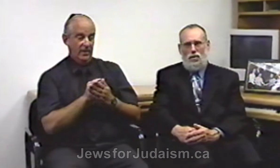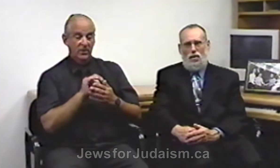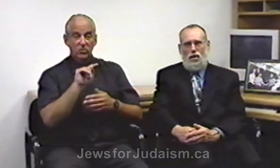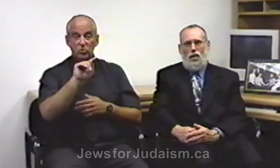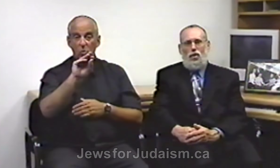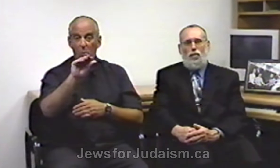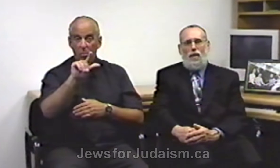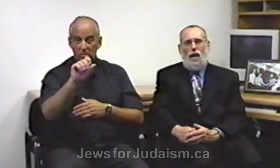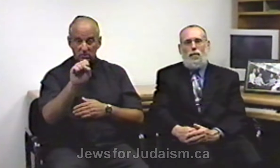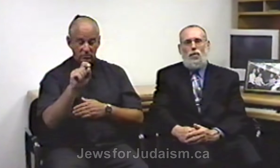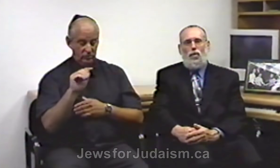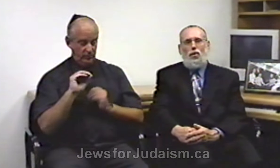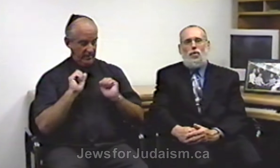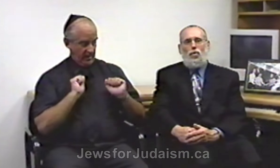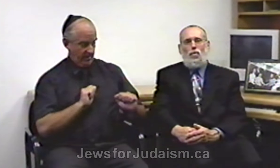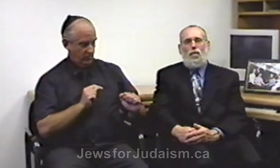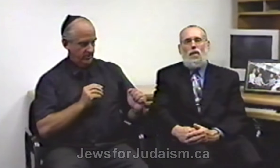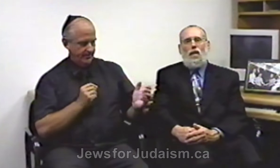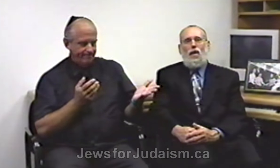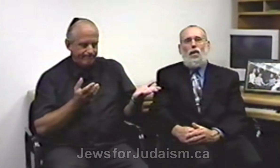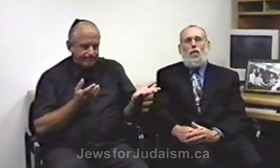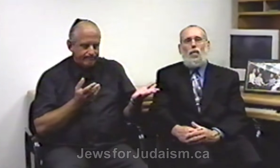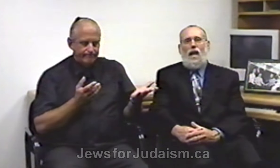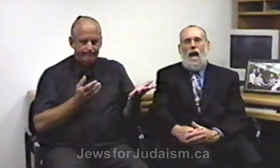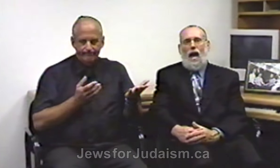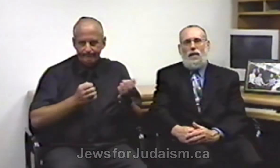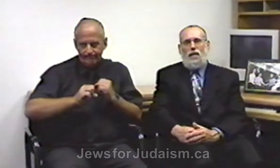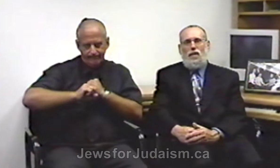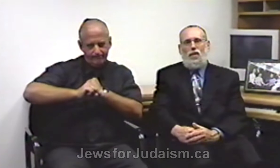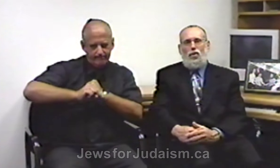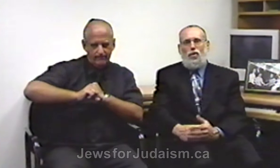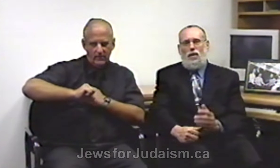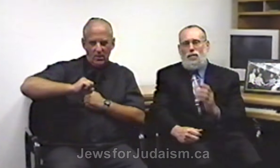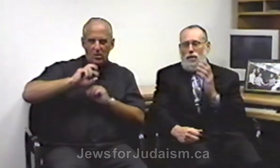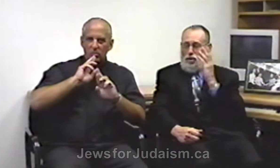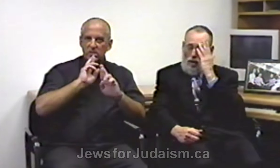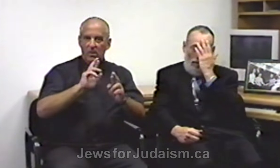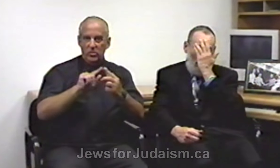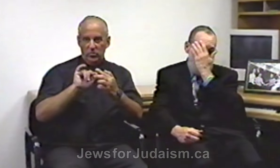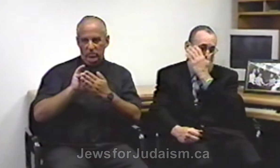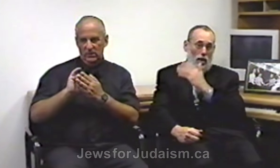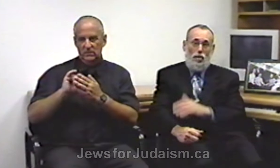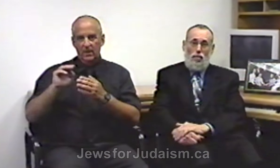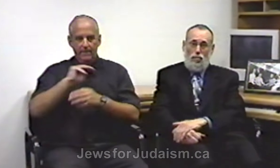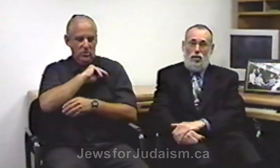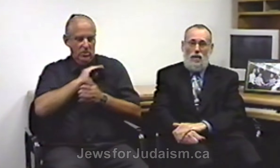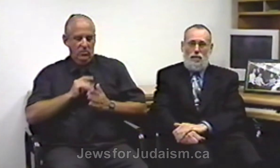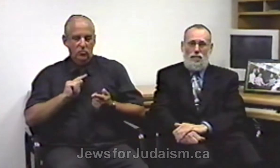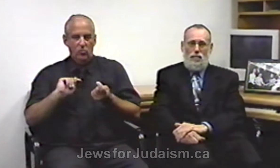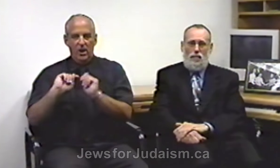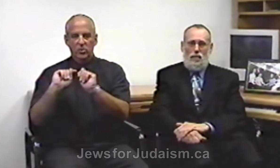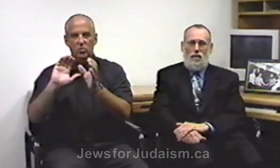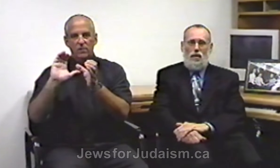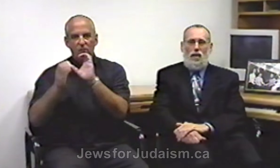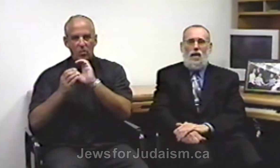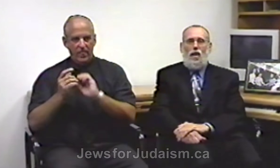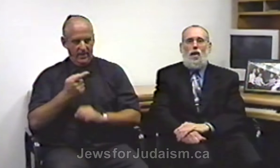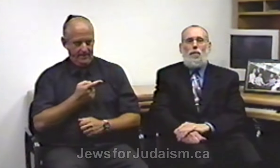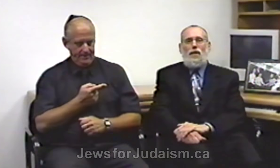to be able to react to these missionaries who try to convert them but